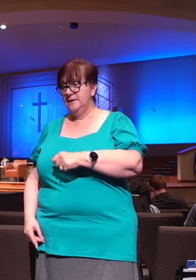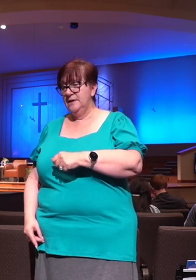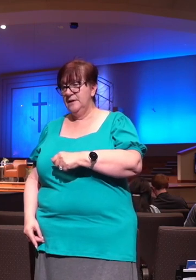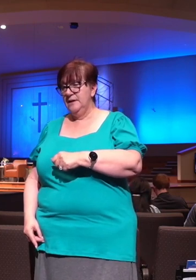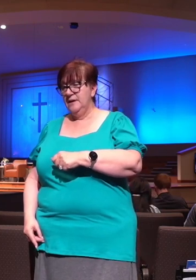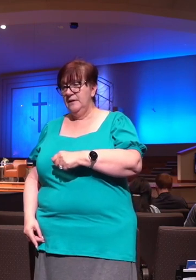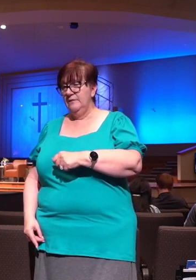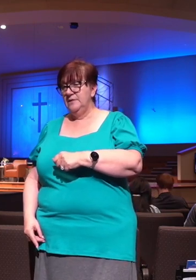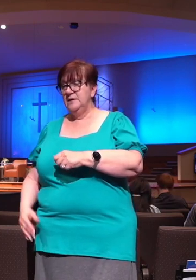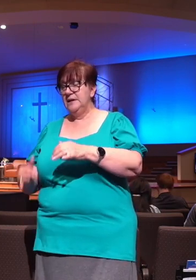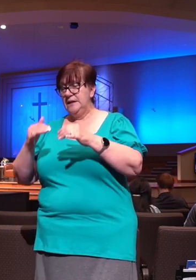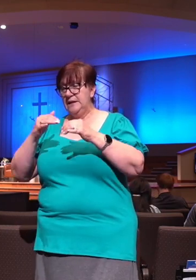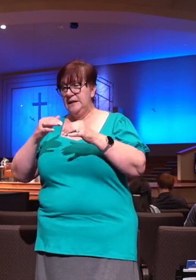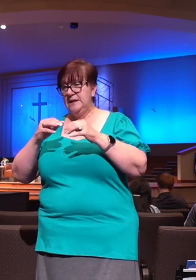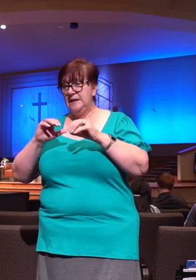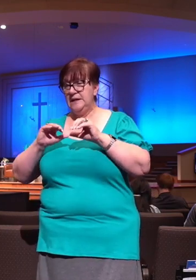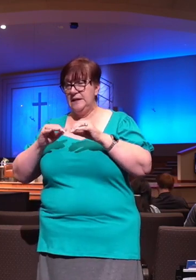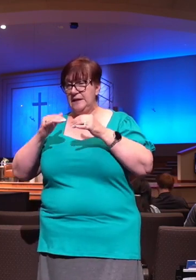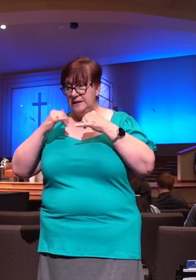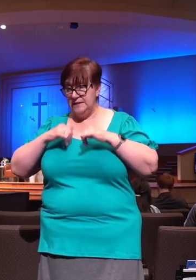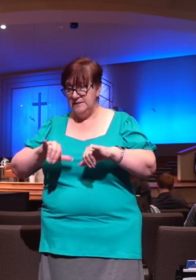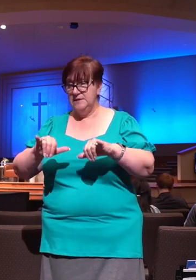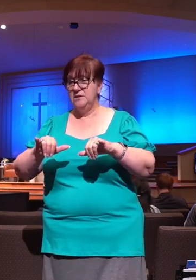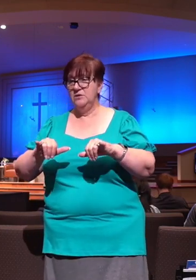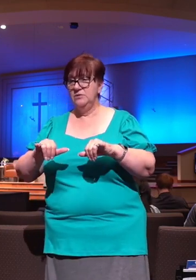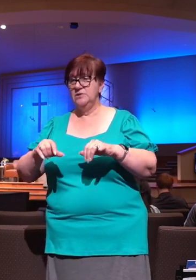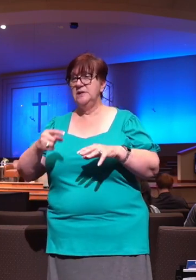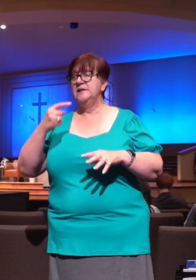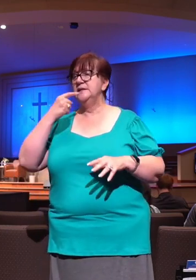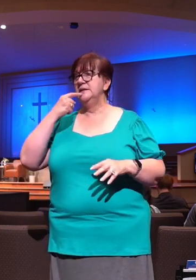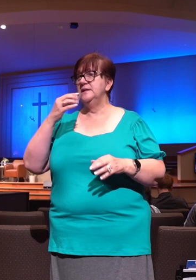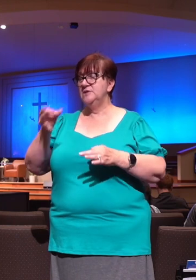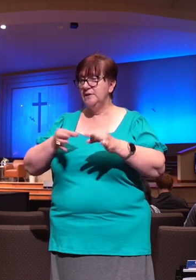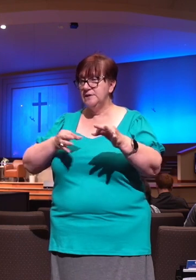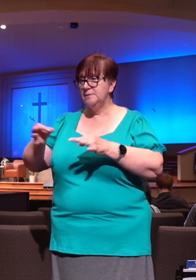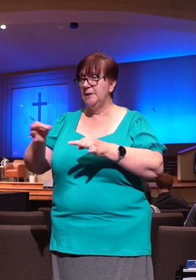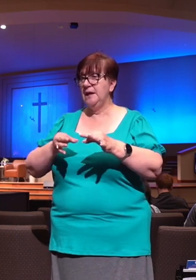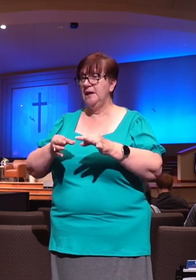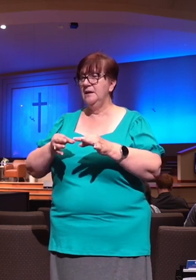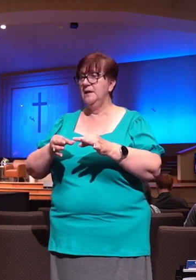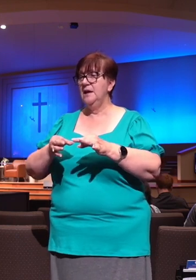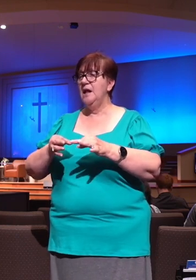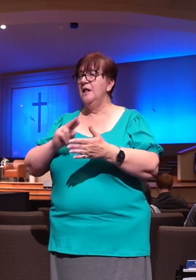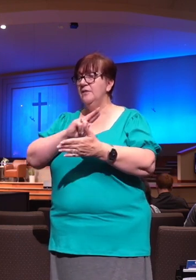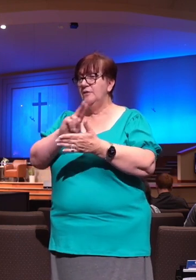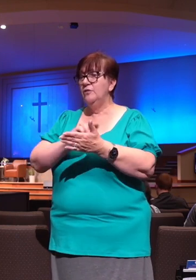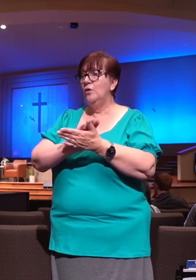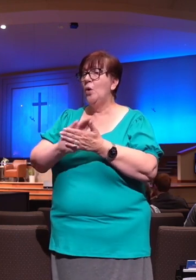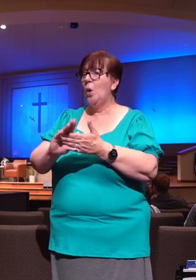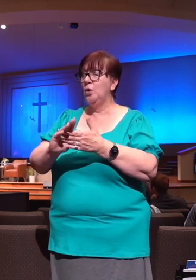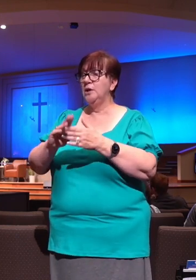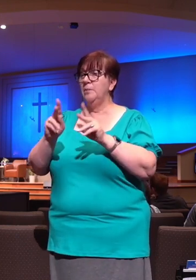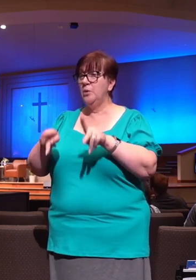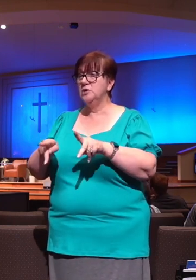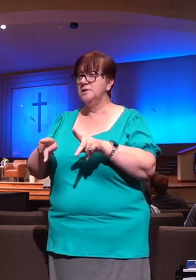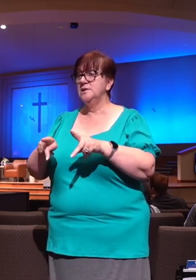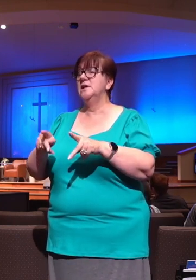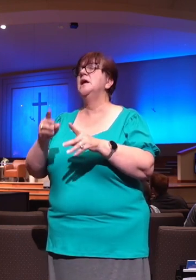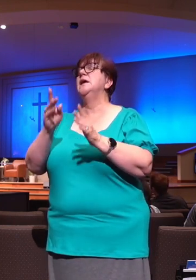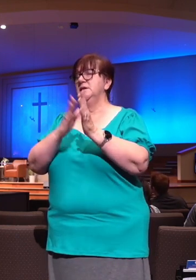on to say that this Holy One is Christ. Now what comfort do we have in that? Because as